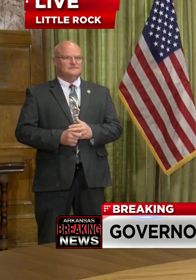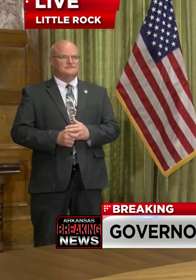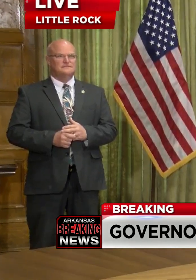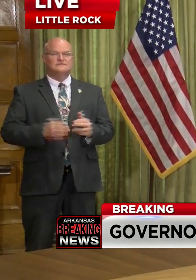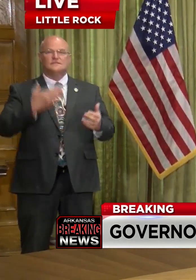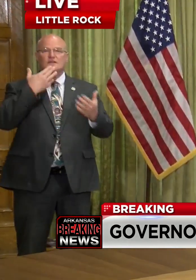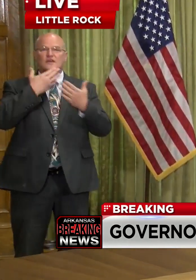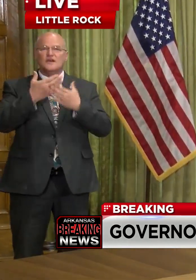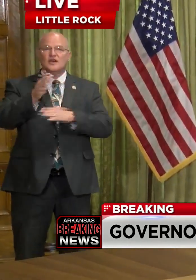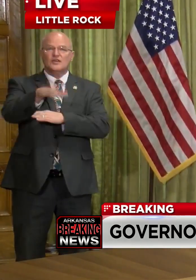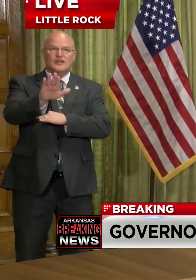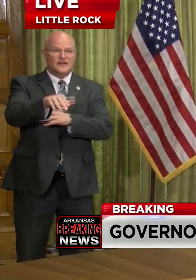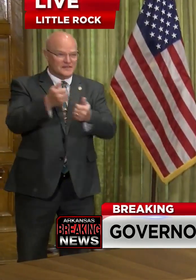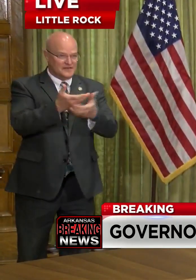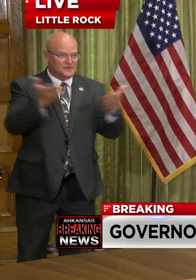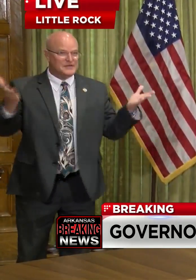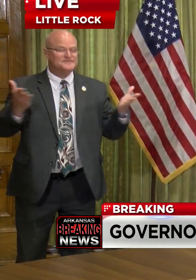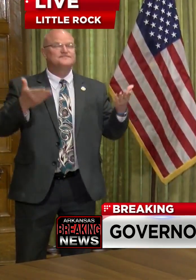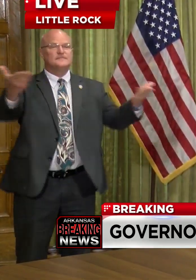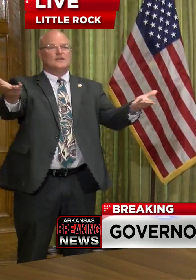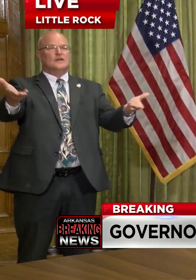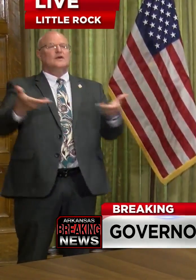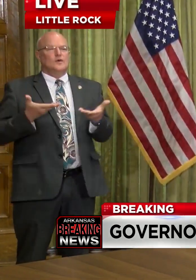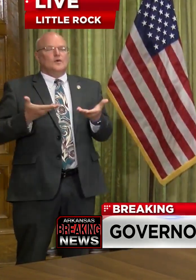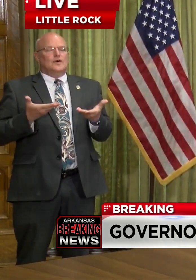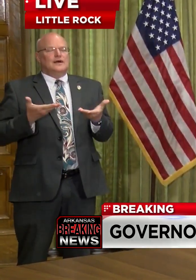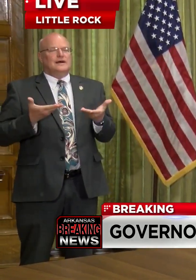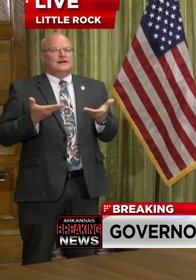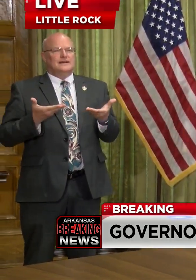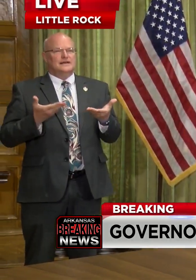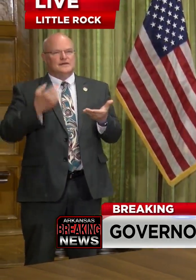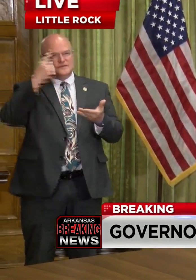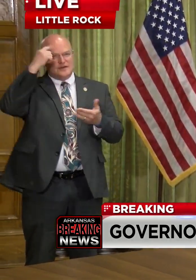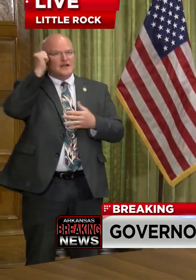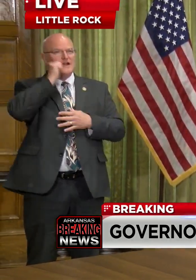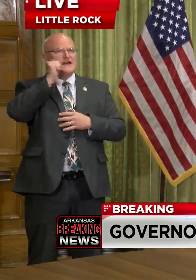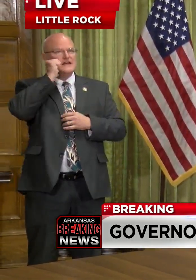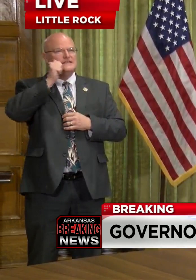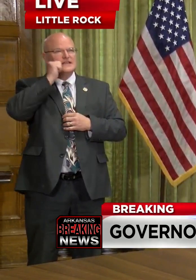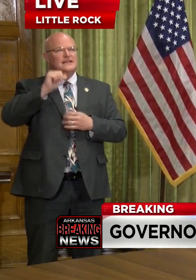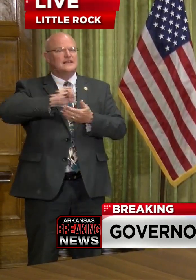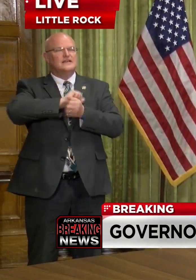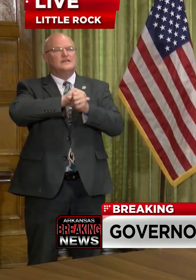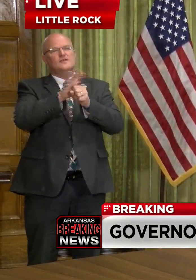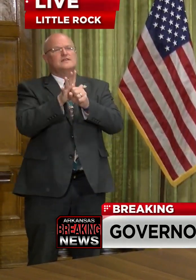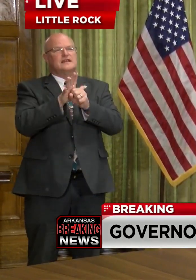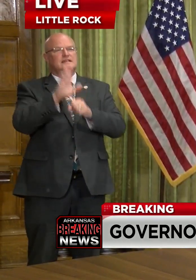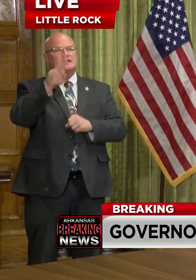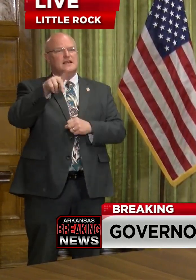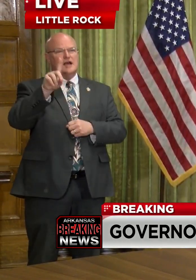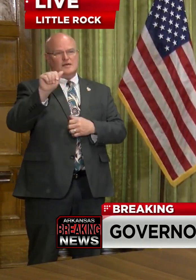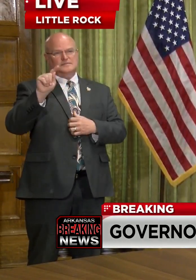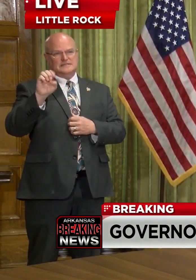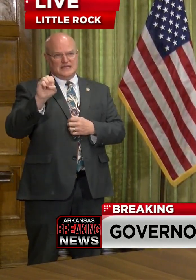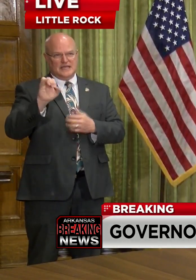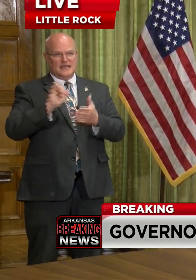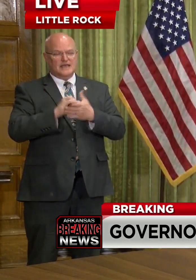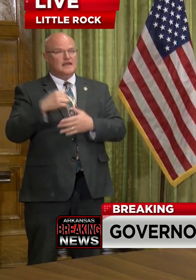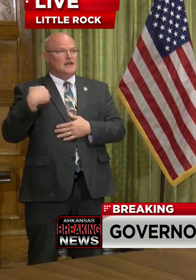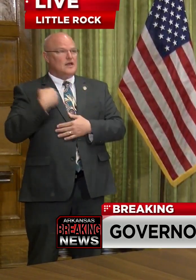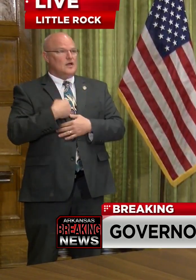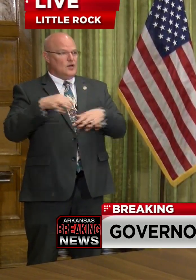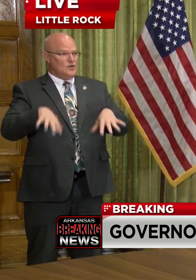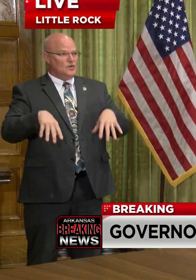Good afternoon everyone. Welcome to the daily COVID-19 update that we